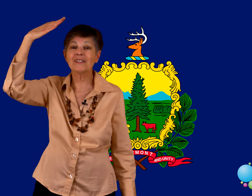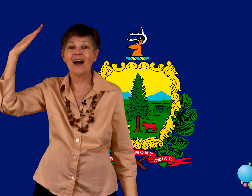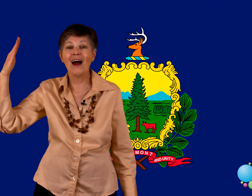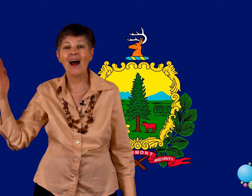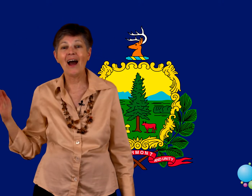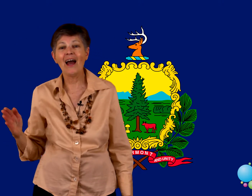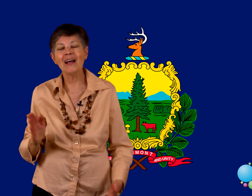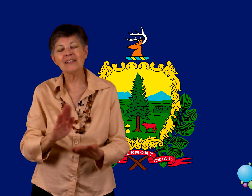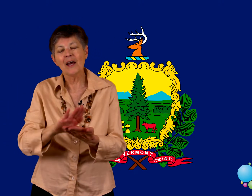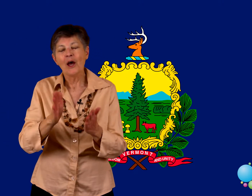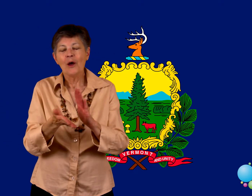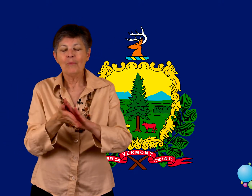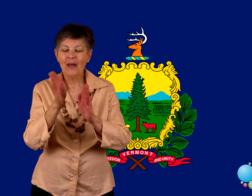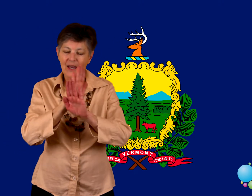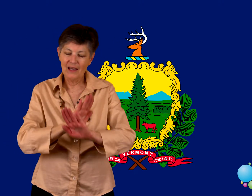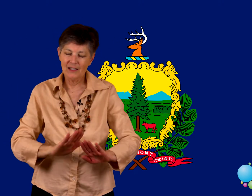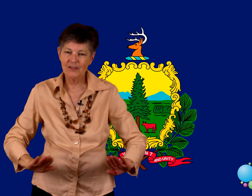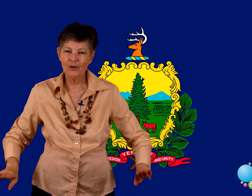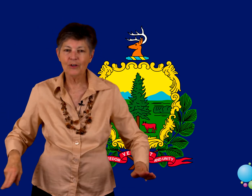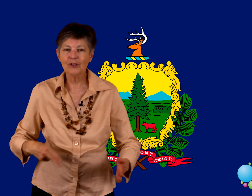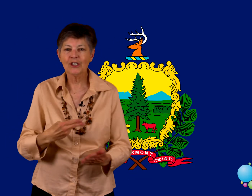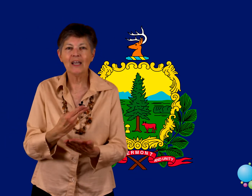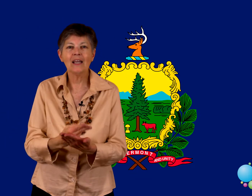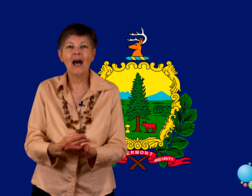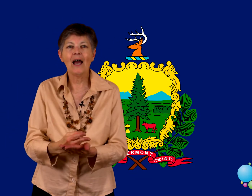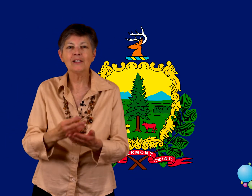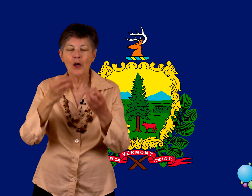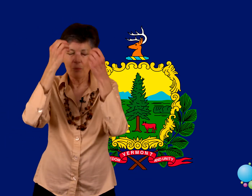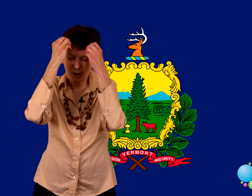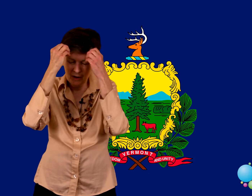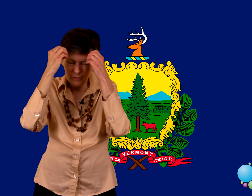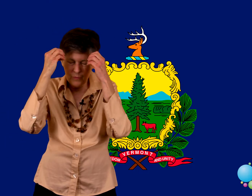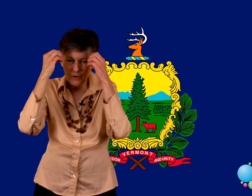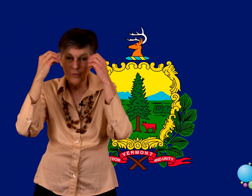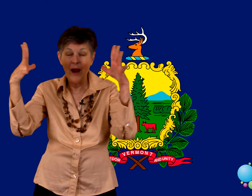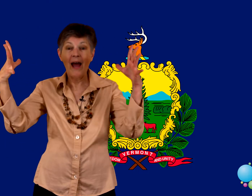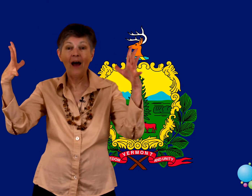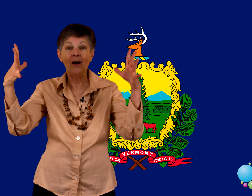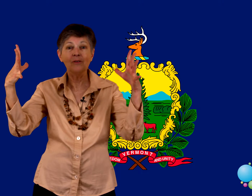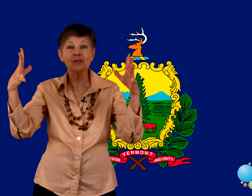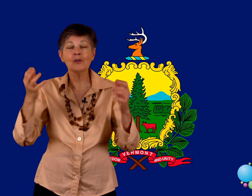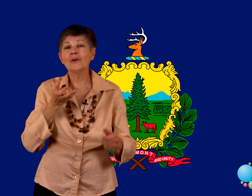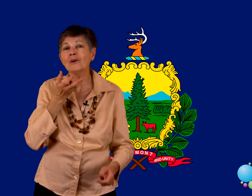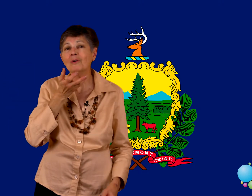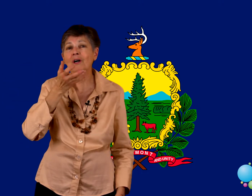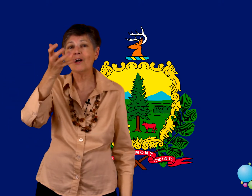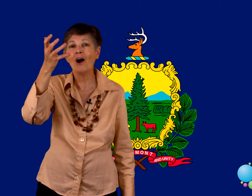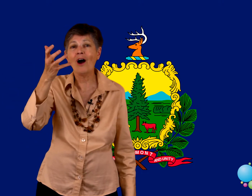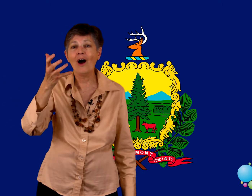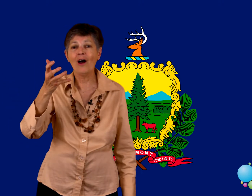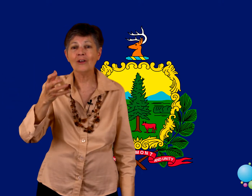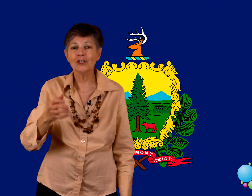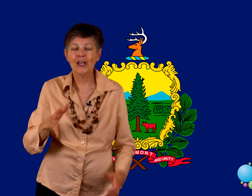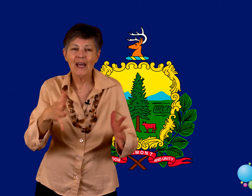skies. Peaceful she lies. But when bound to a call. She